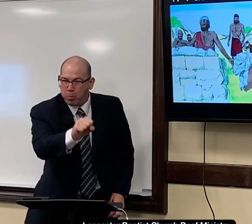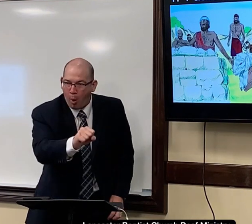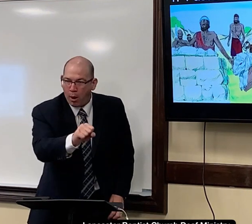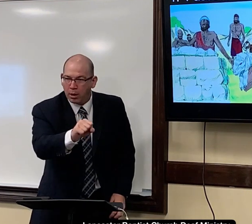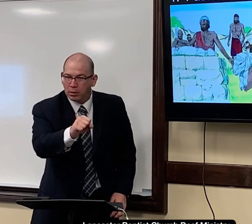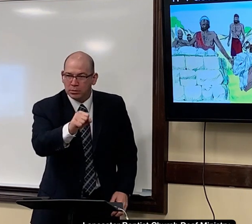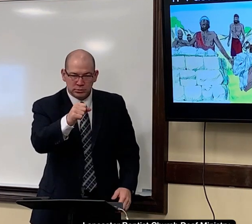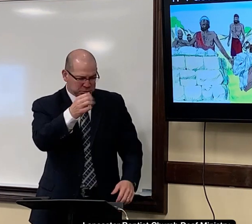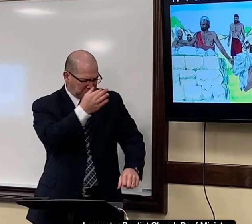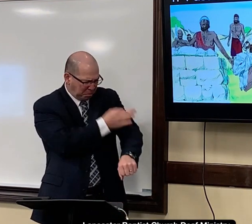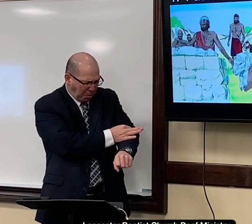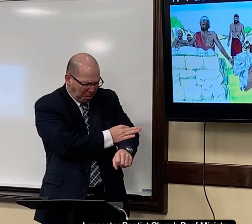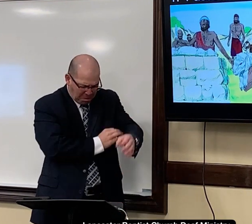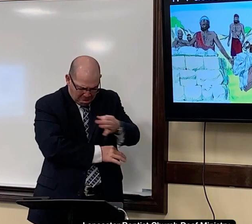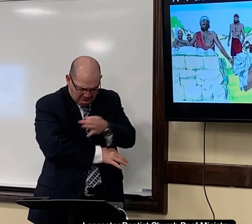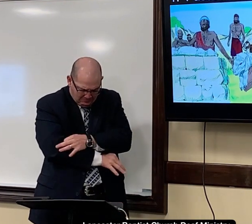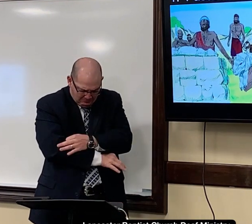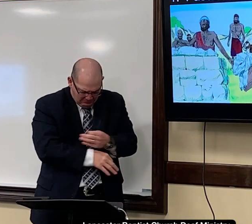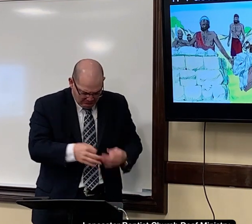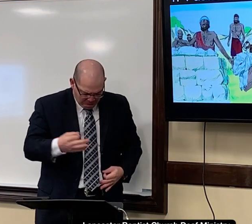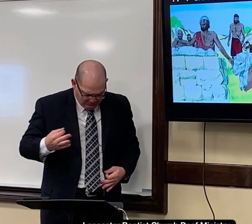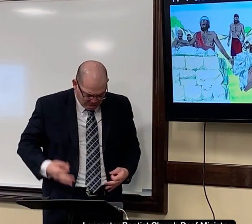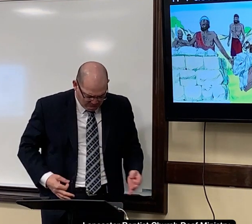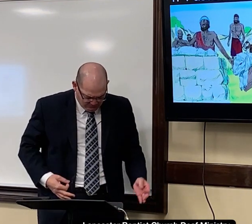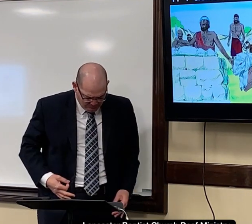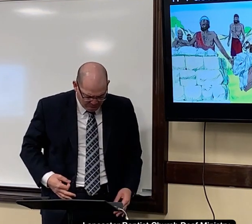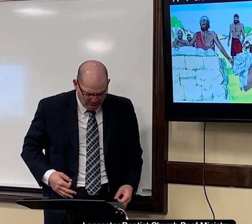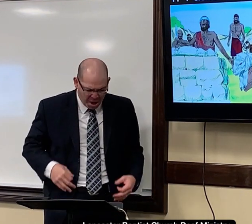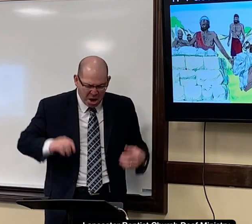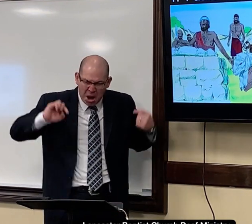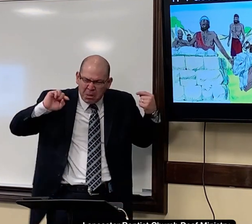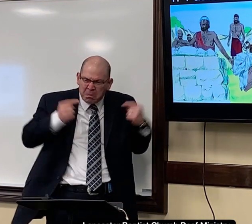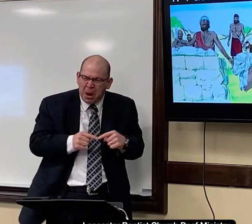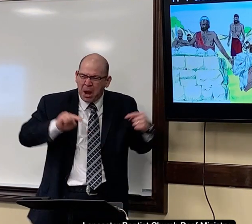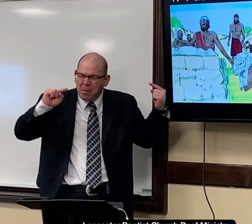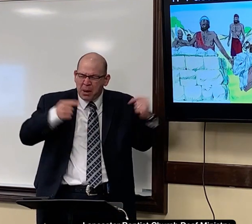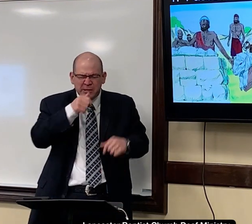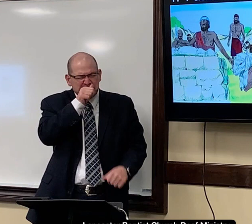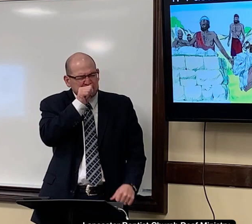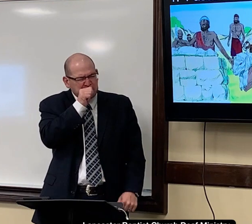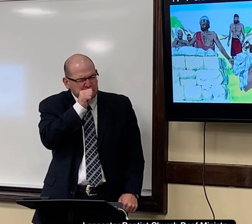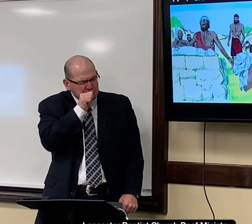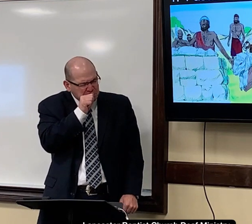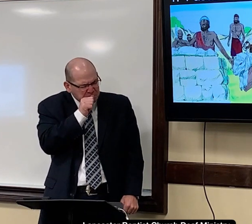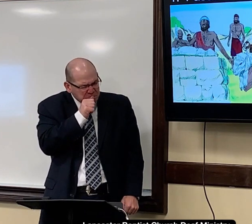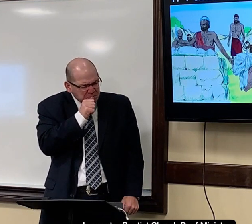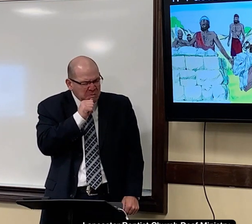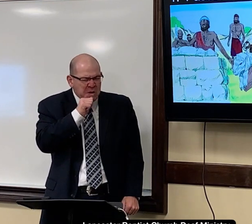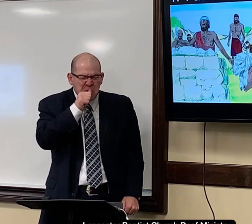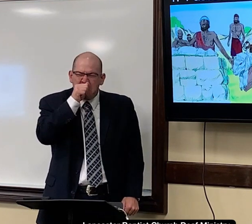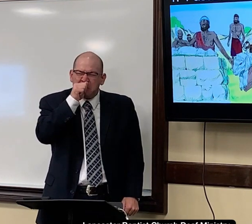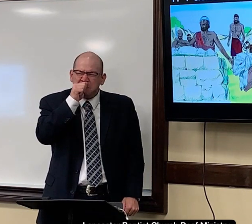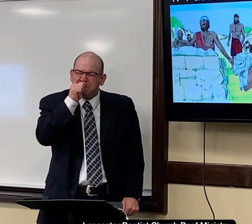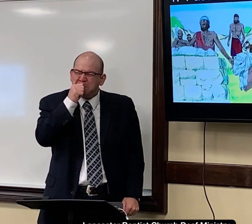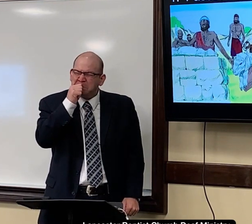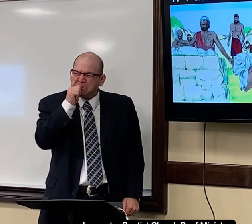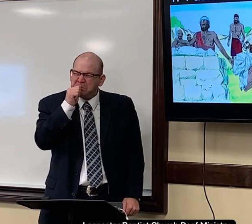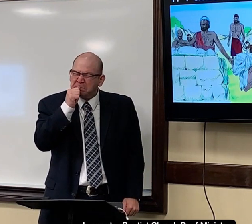boils sores all over very painful the people suffered so